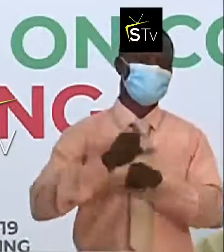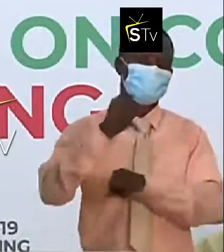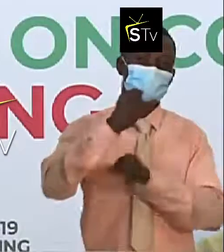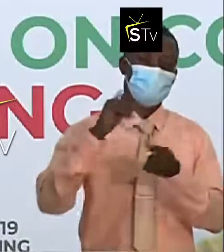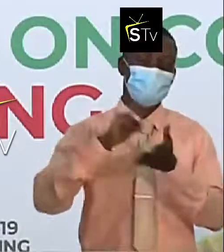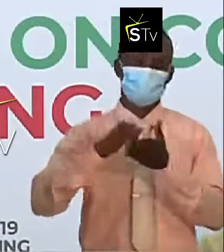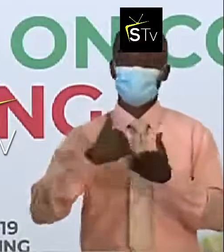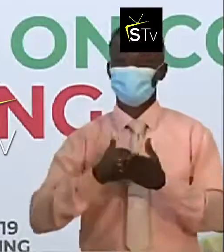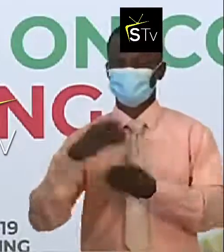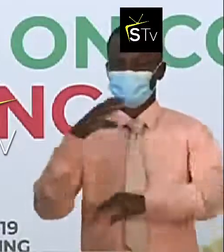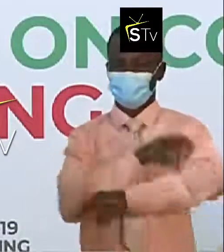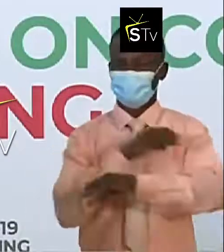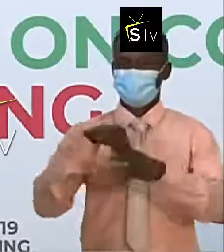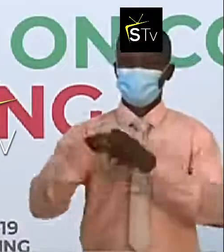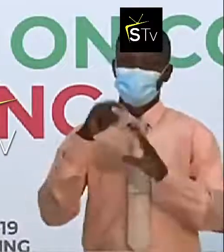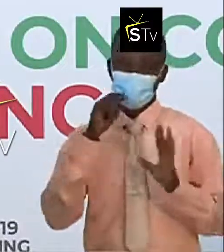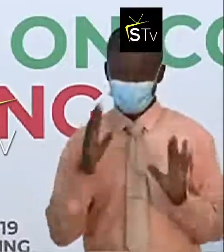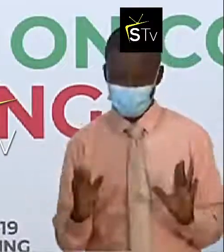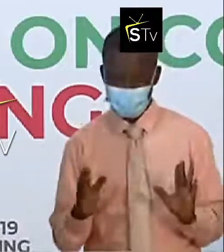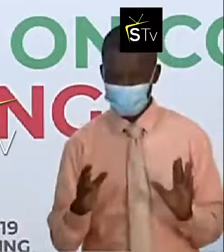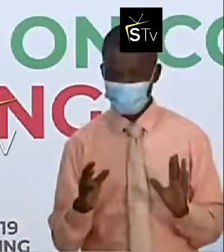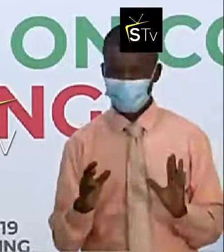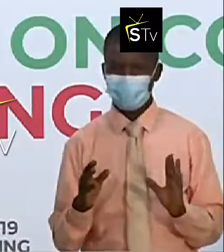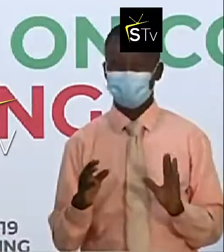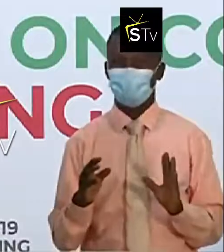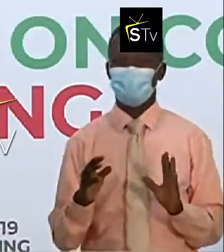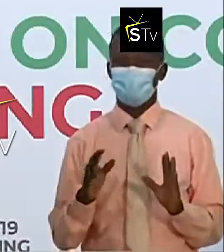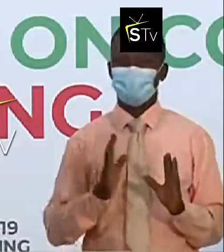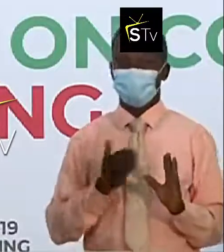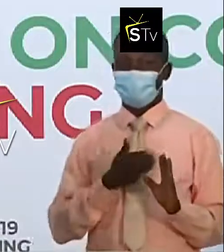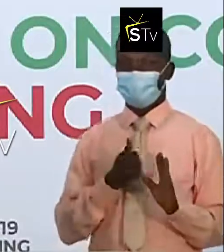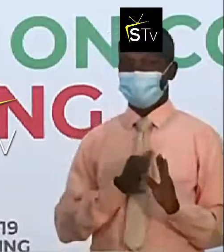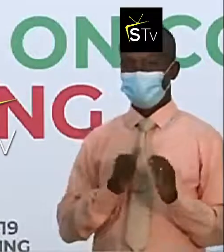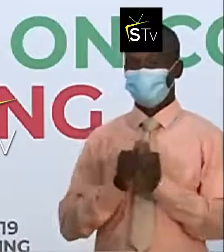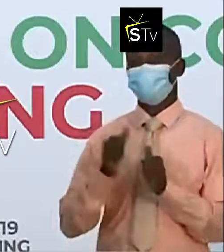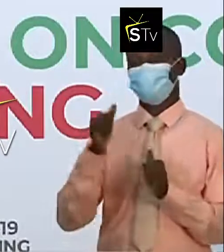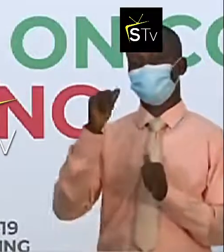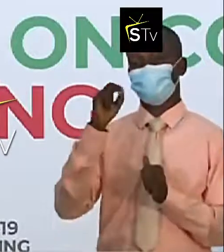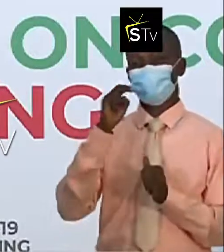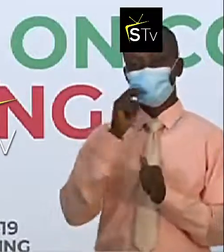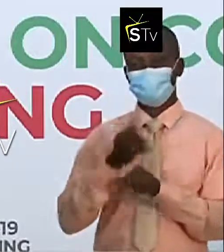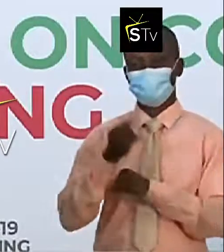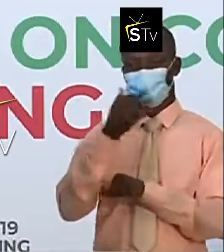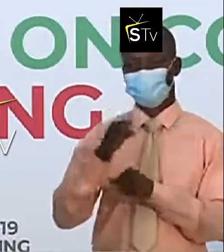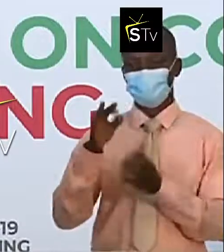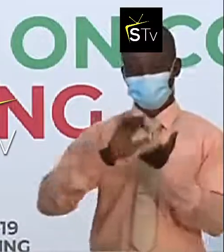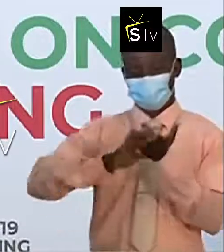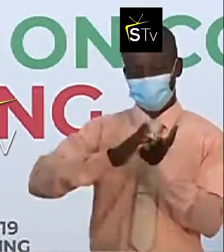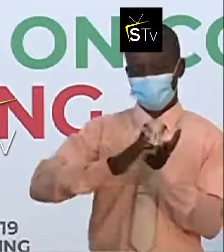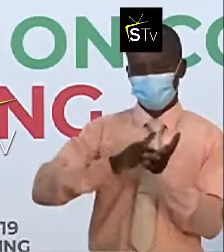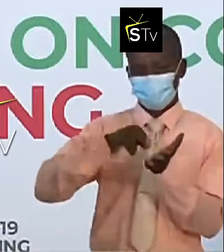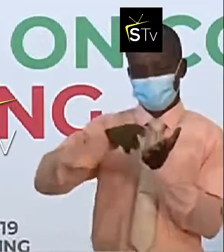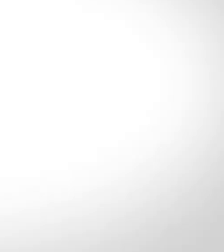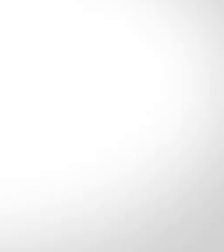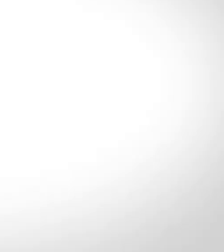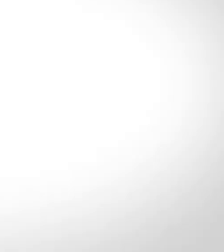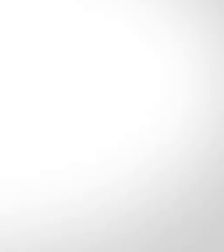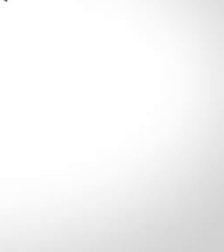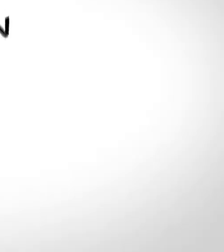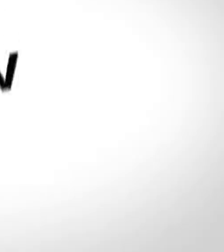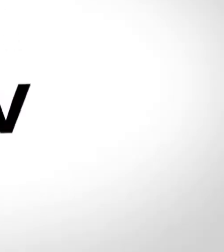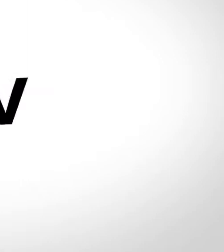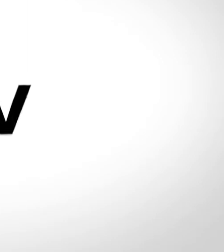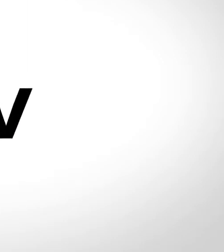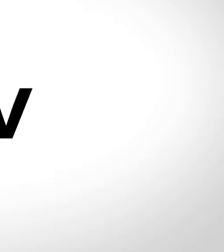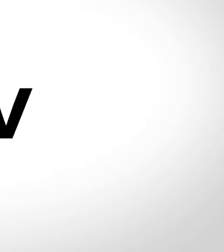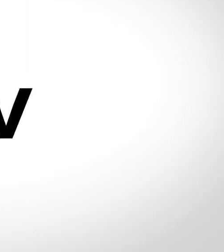capacity in Nigeria, ISGIT, like I mentioned, ourselves, and the Nigeria Institute for Medical Research in Yaba Lake. and